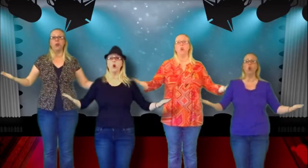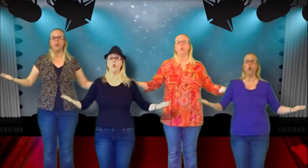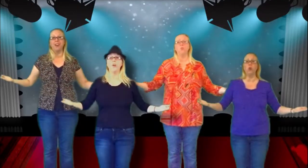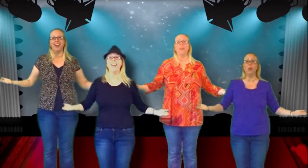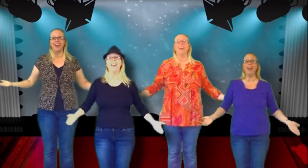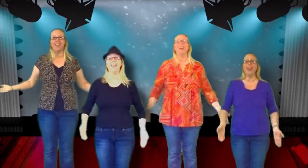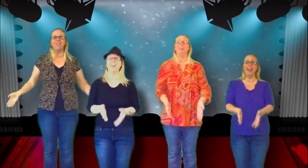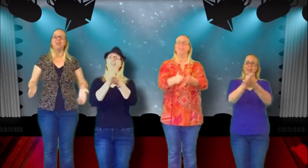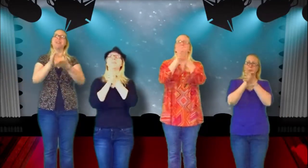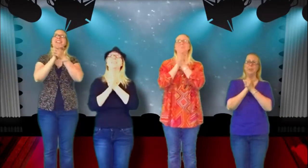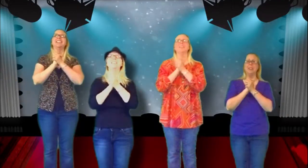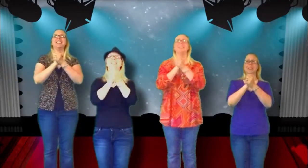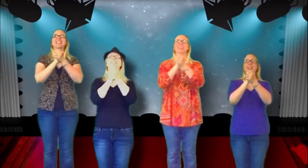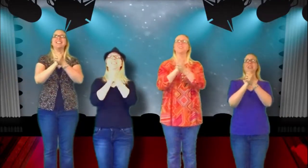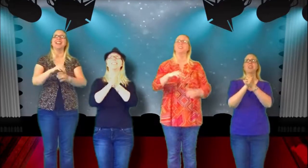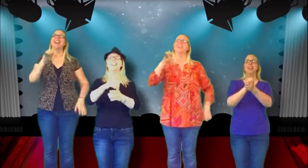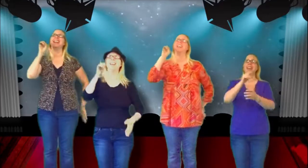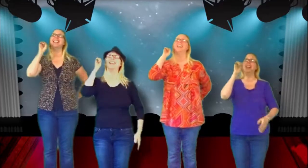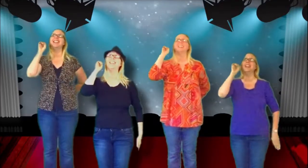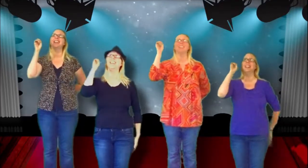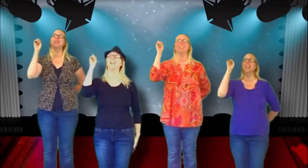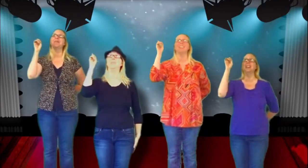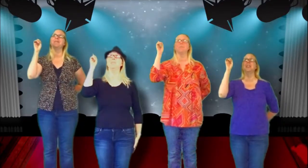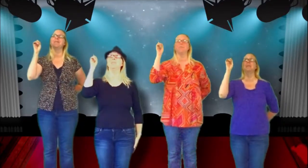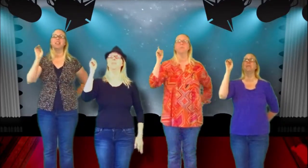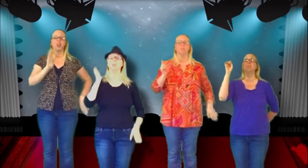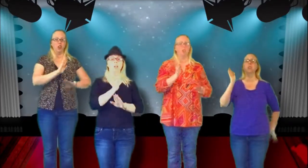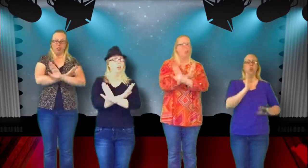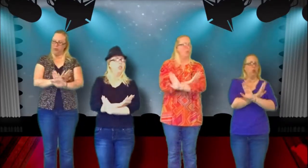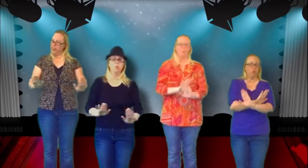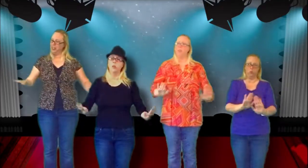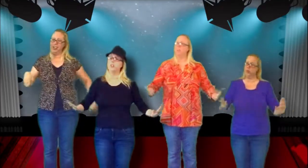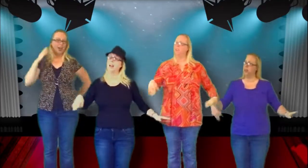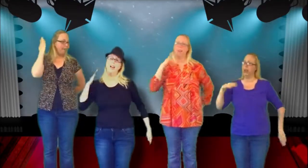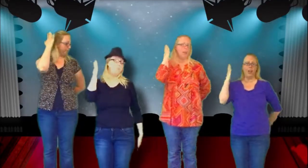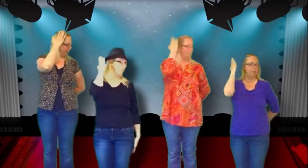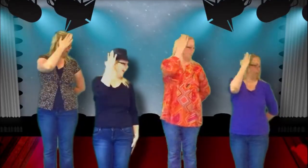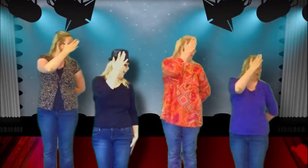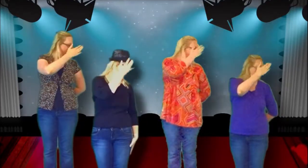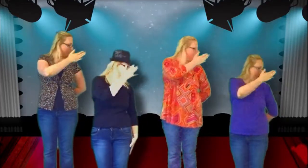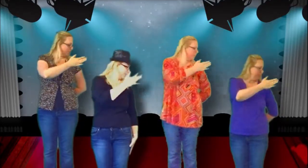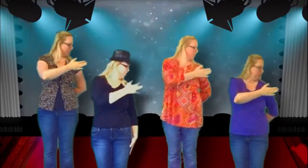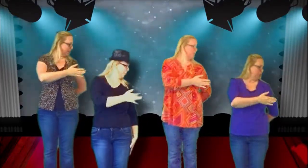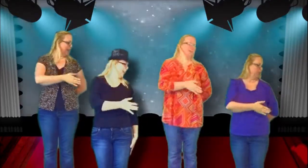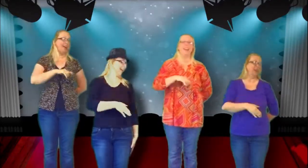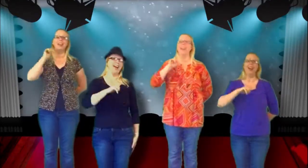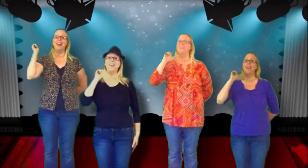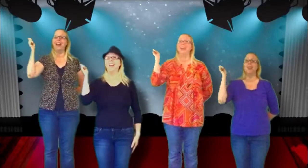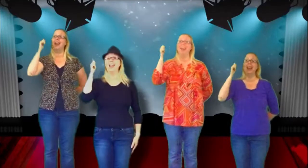away I wish that I have